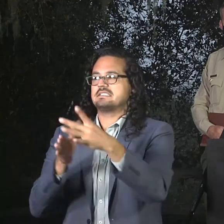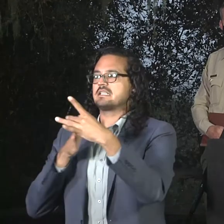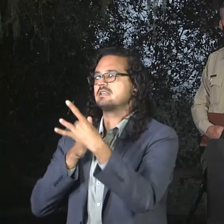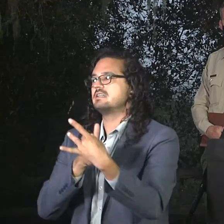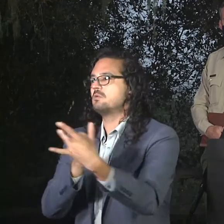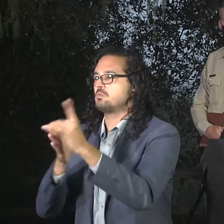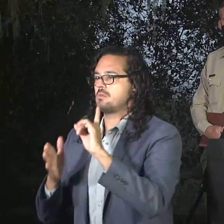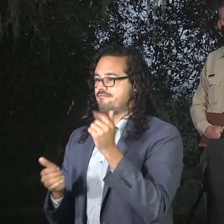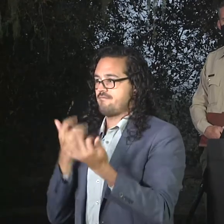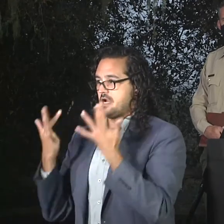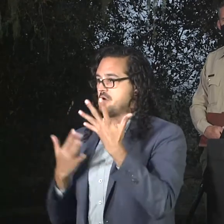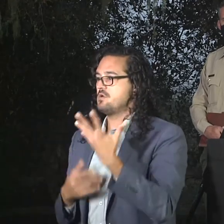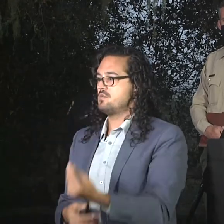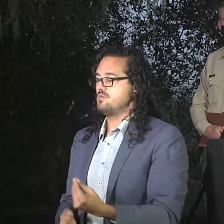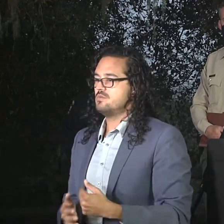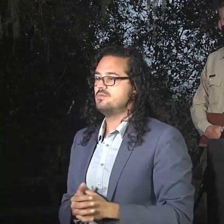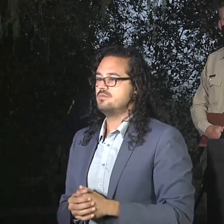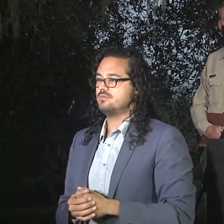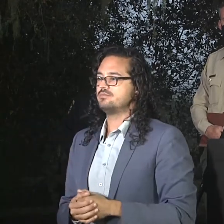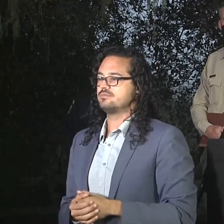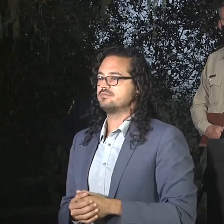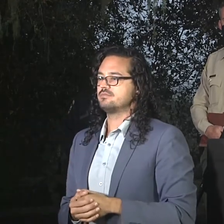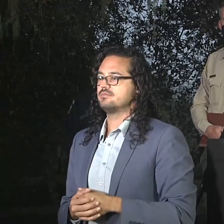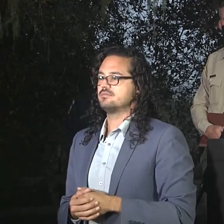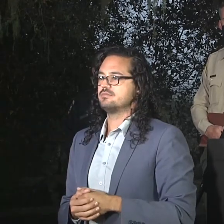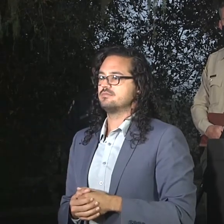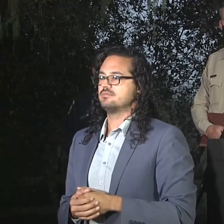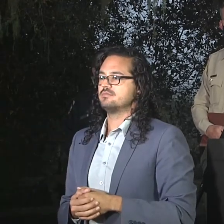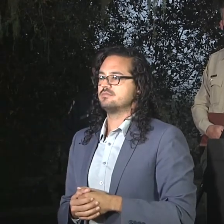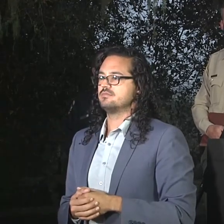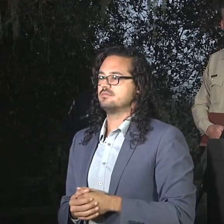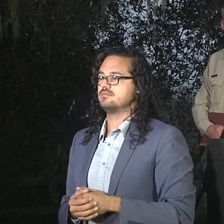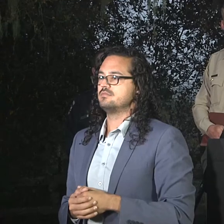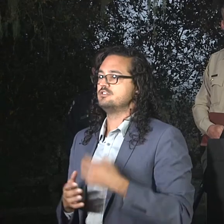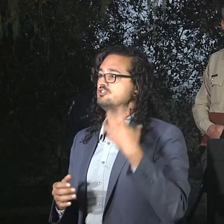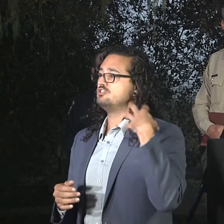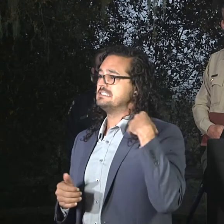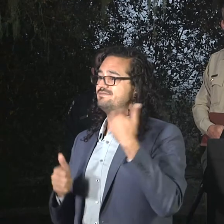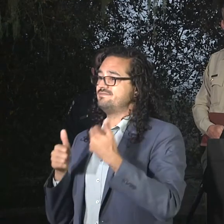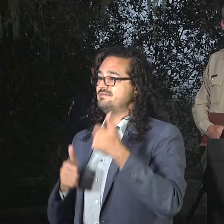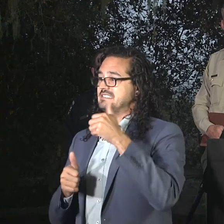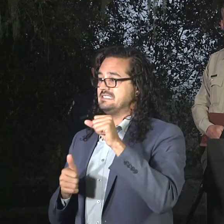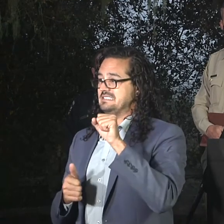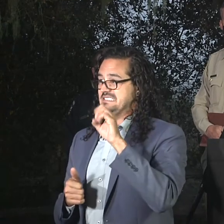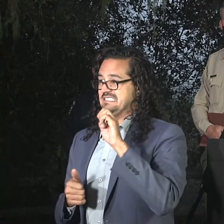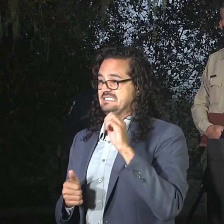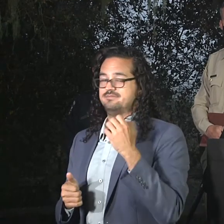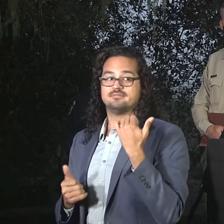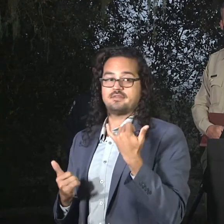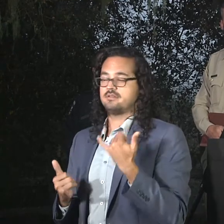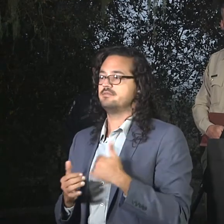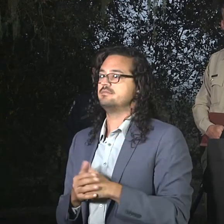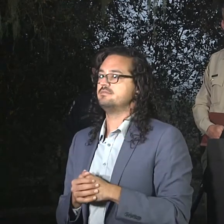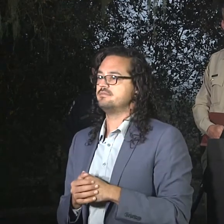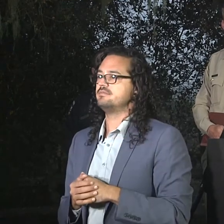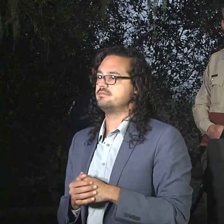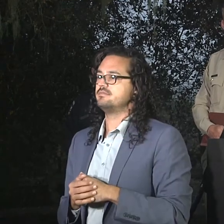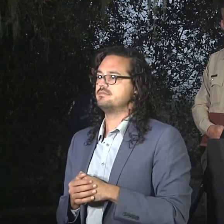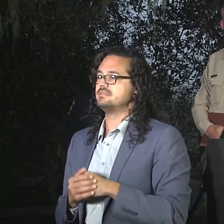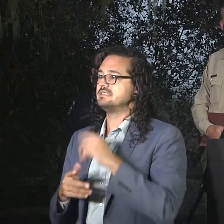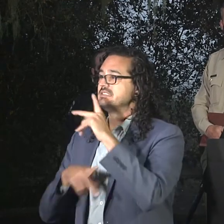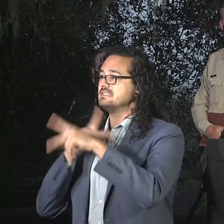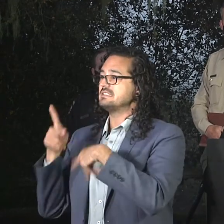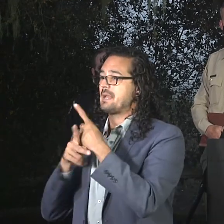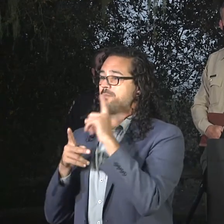the Type 1 crews getting those in, that's what their expertise is. As he said, it's based on complexity, that's why they're a Type 1 crew. Their